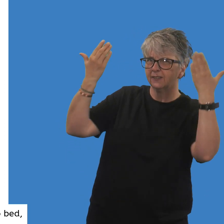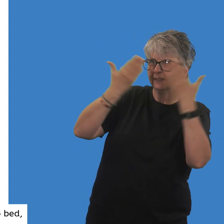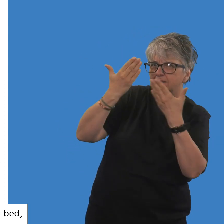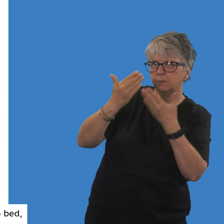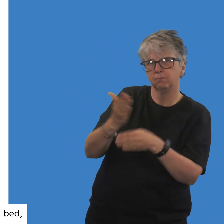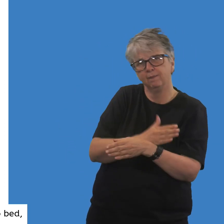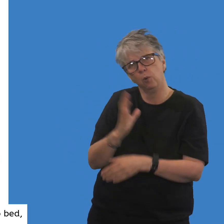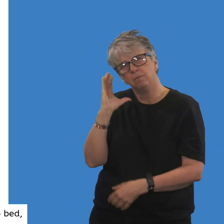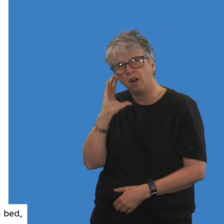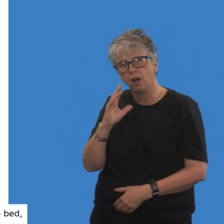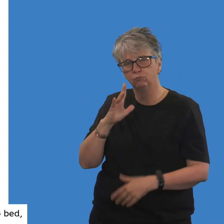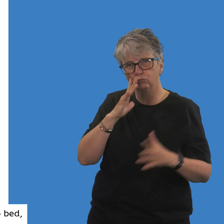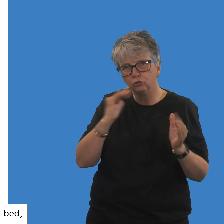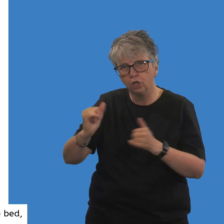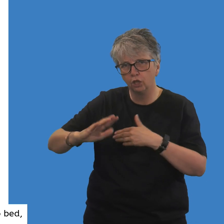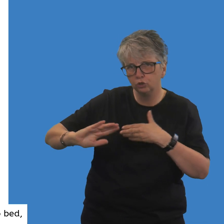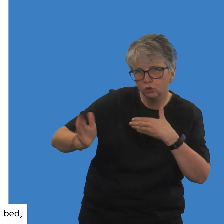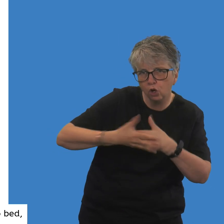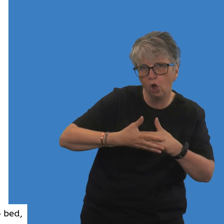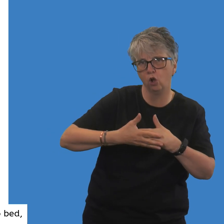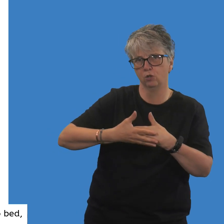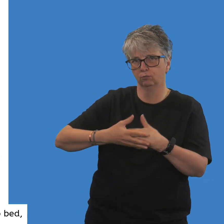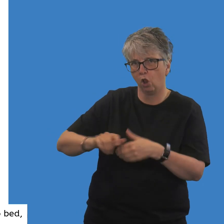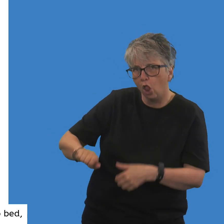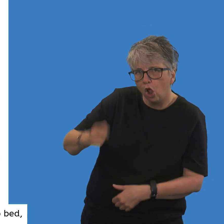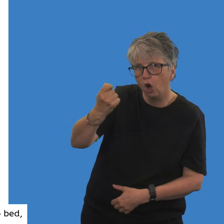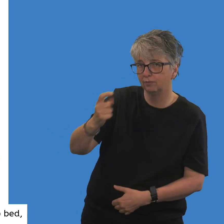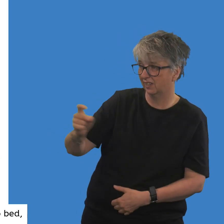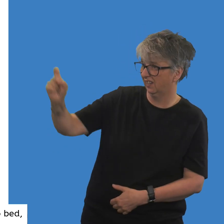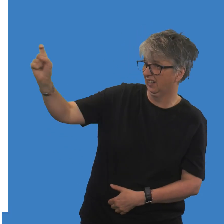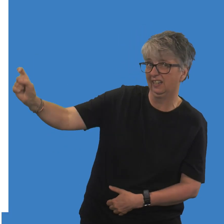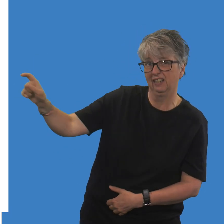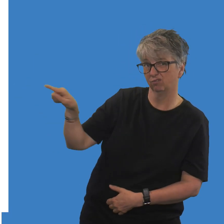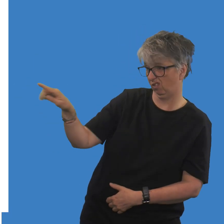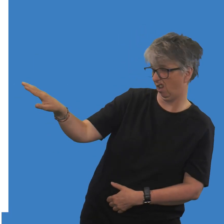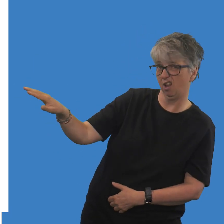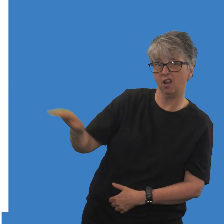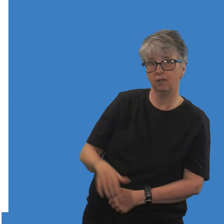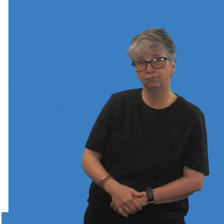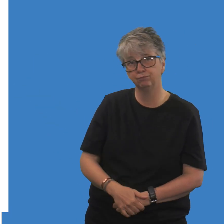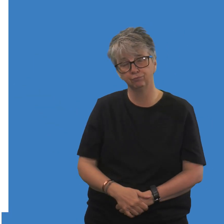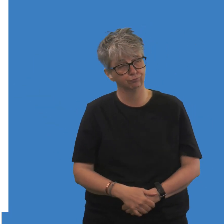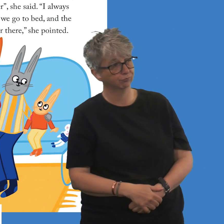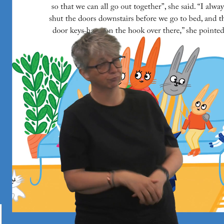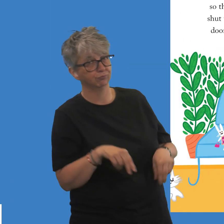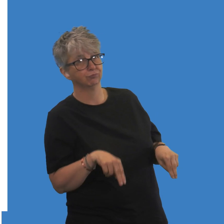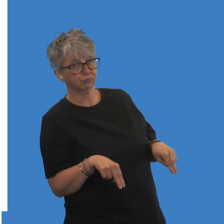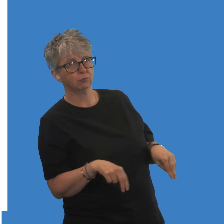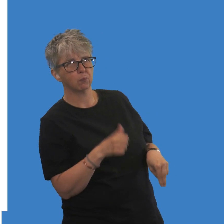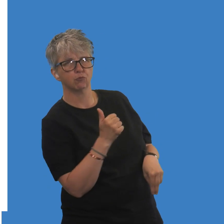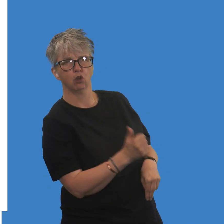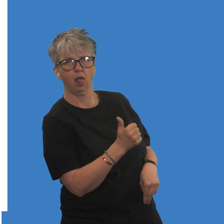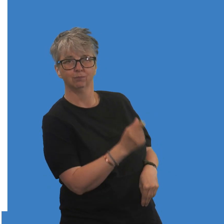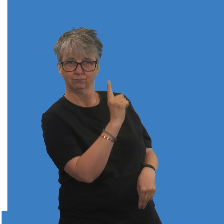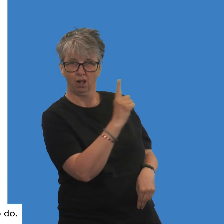she said. I always shut the doors downstairs before we go to bed and the door keys hang on the hook over there,